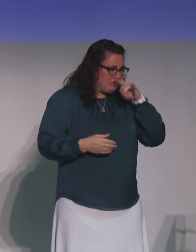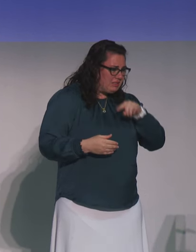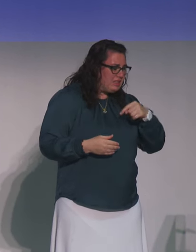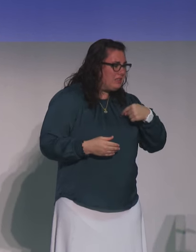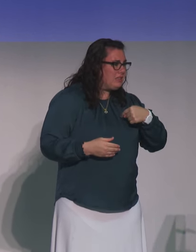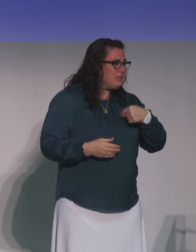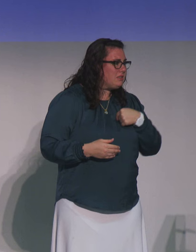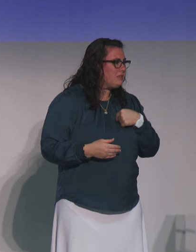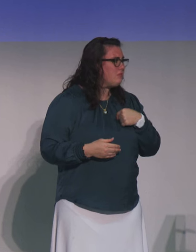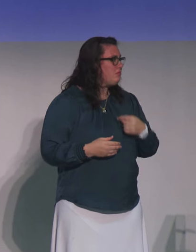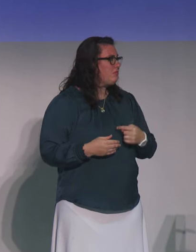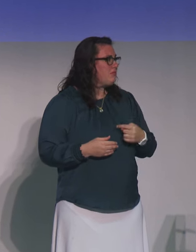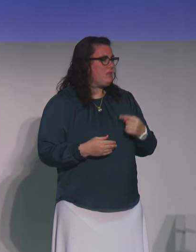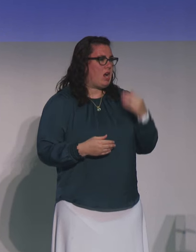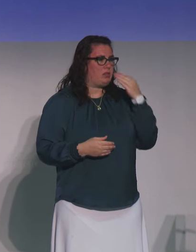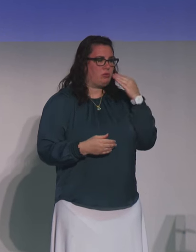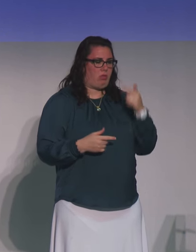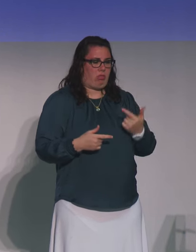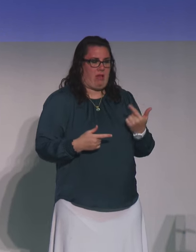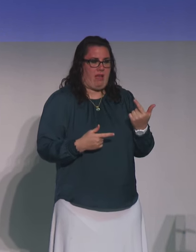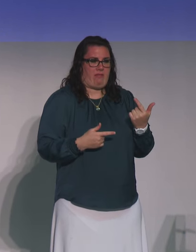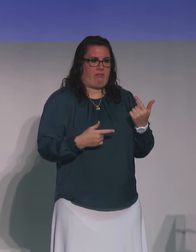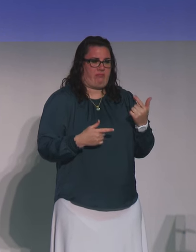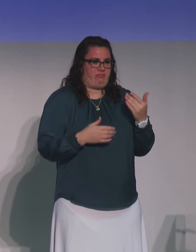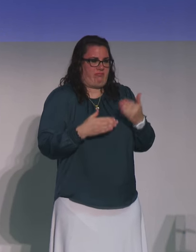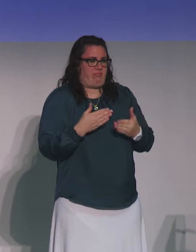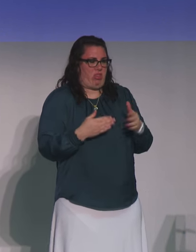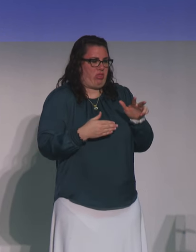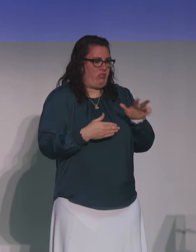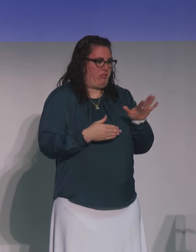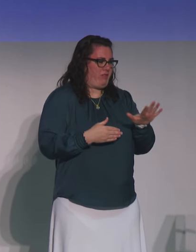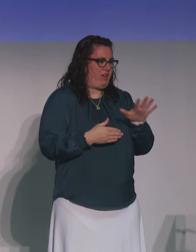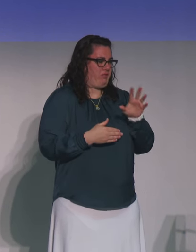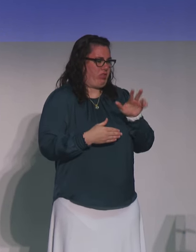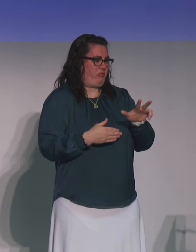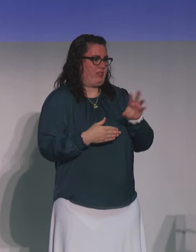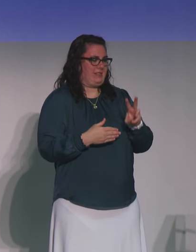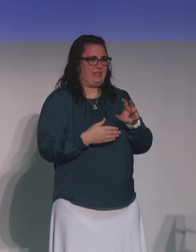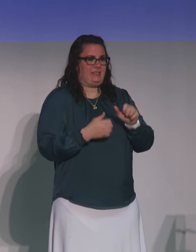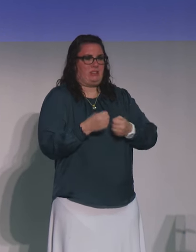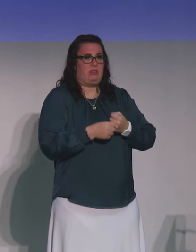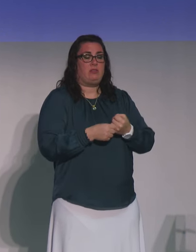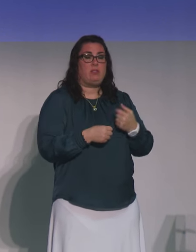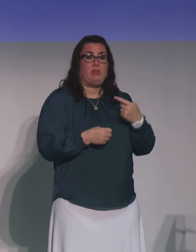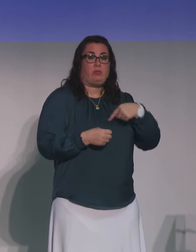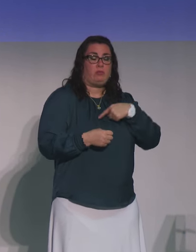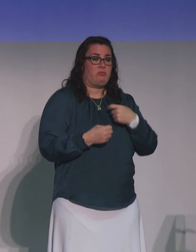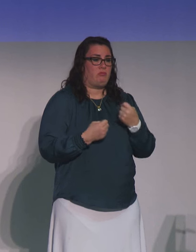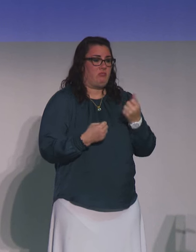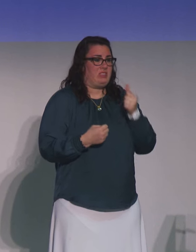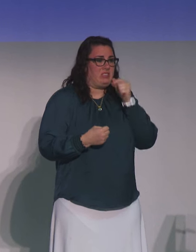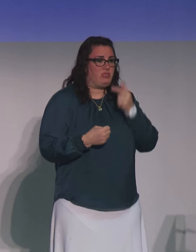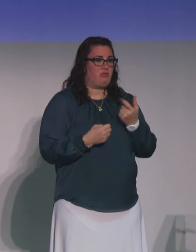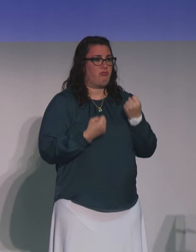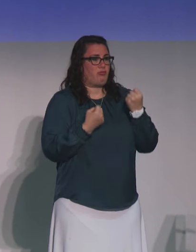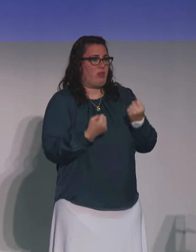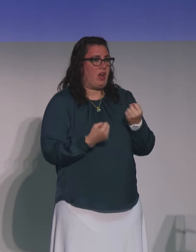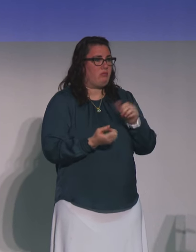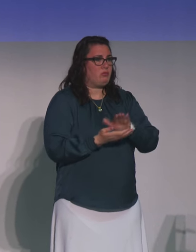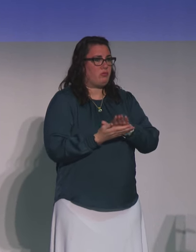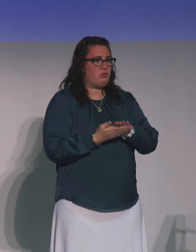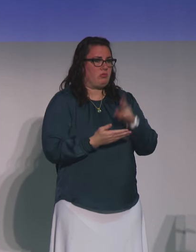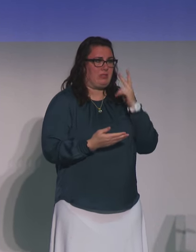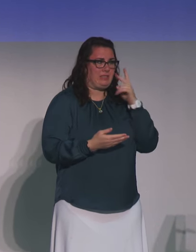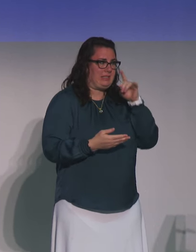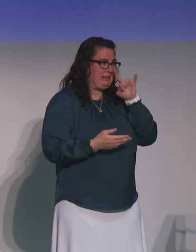the average life expectancy was about 35, 36 years. My sisters and I would drive to school and we would see kids who looked just